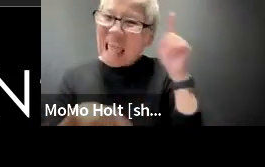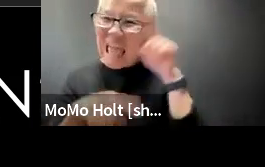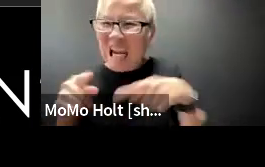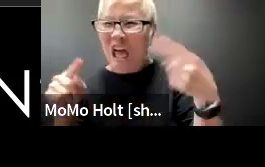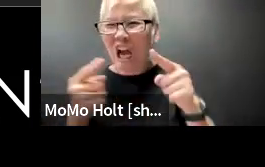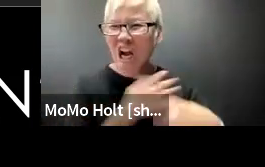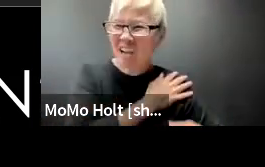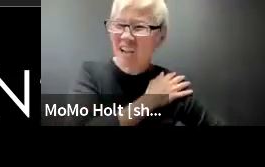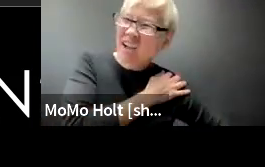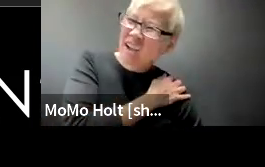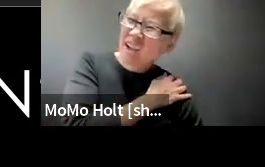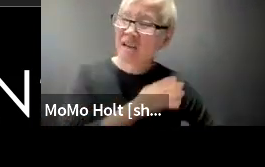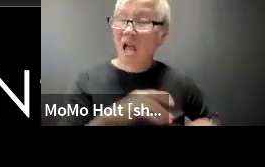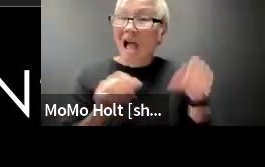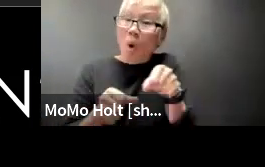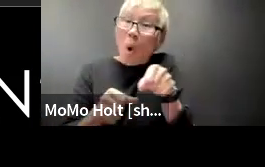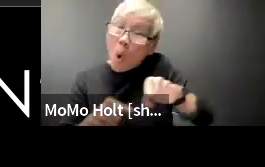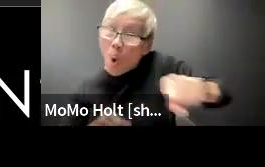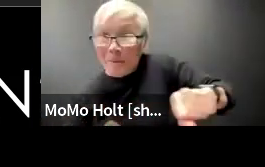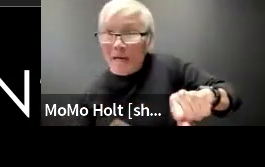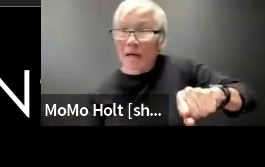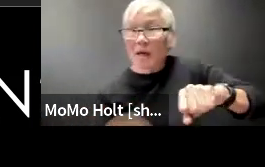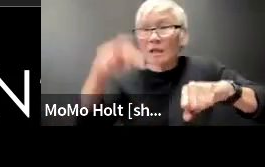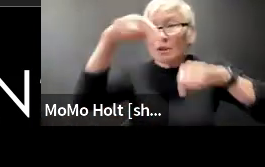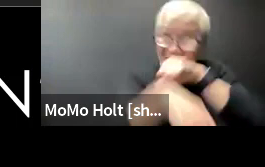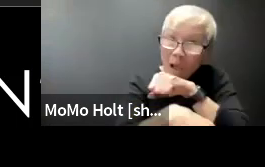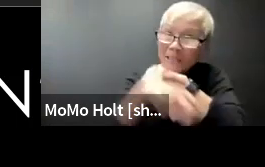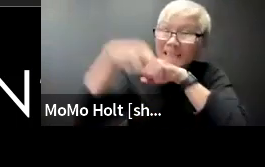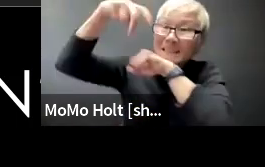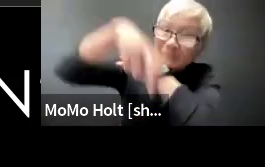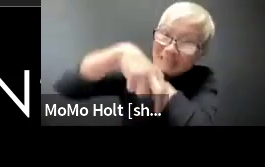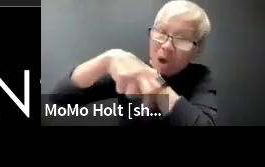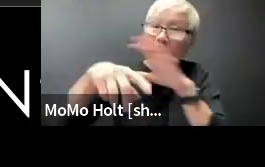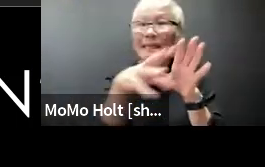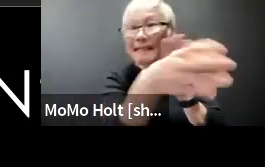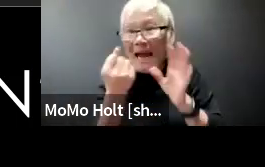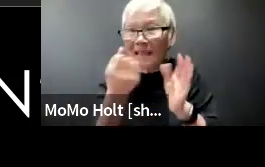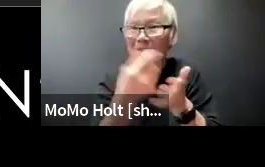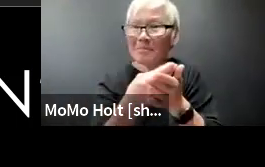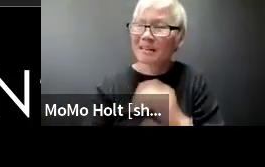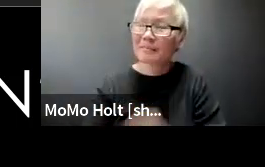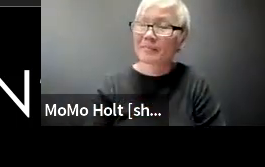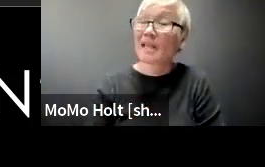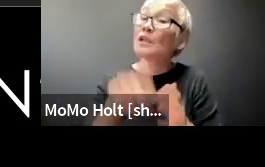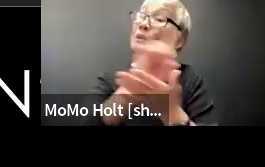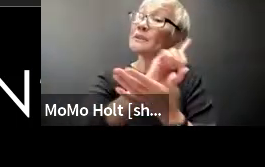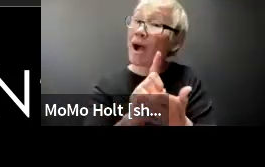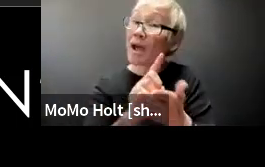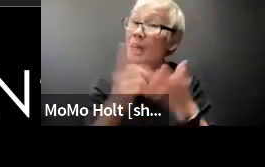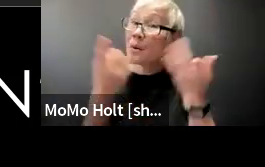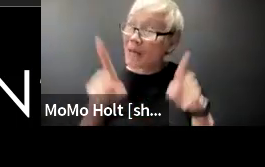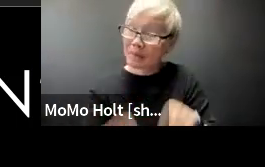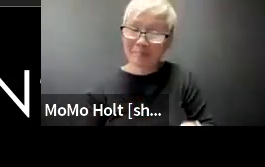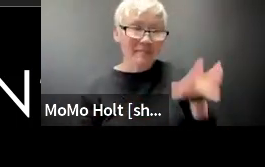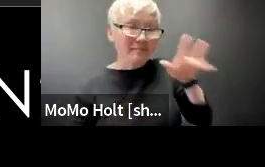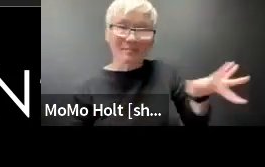buttons i can't get to the atm it's too far so you have to open your door step down so you could get your money well